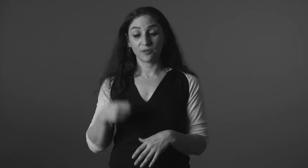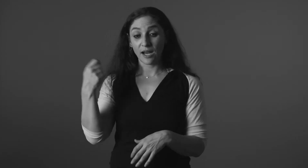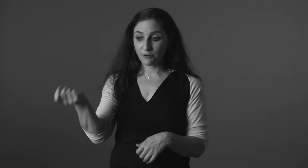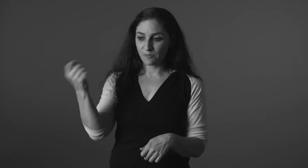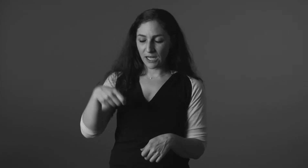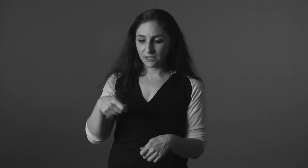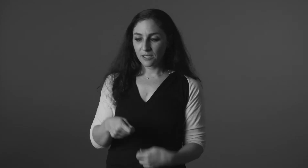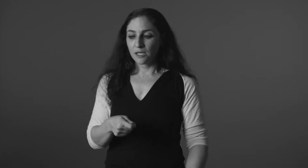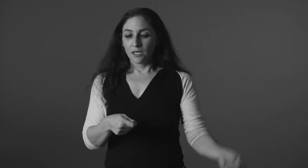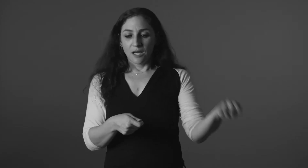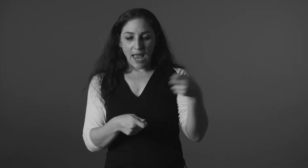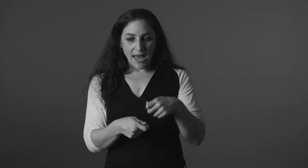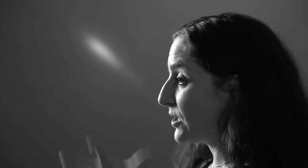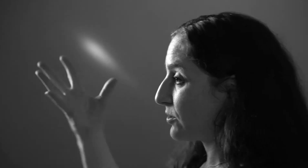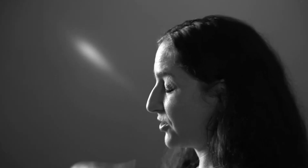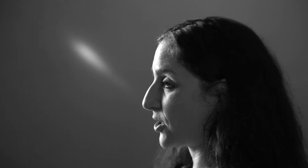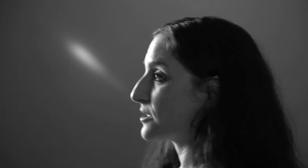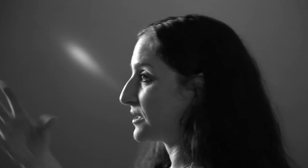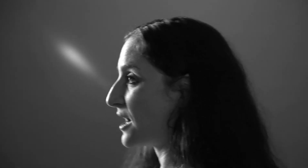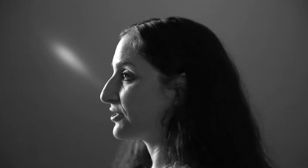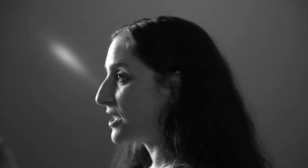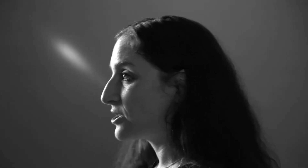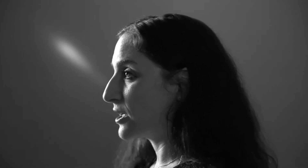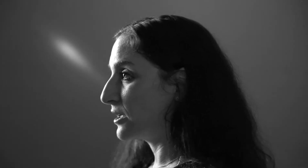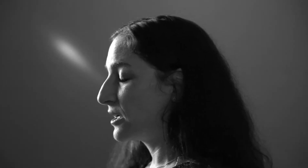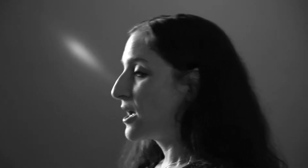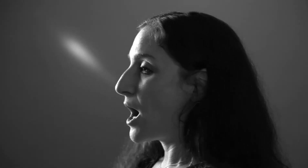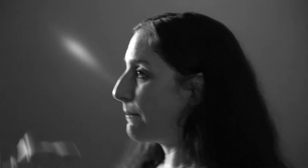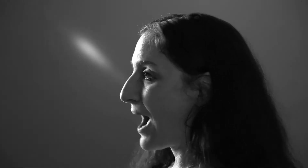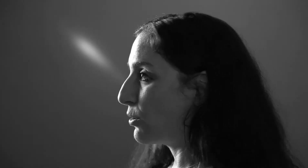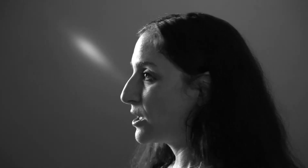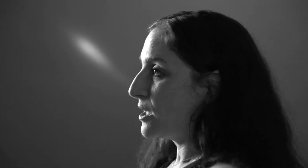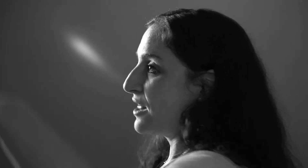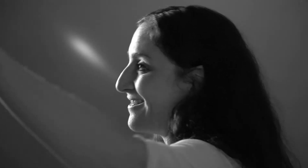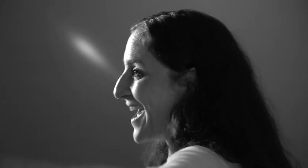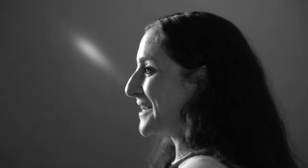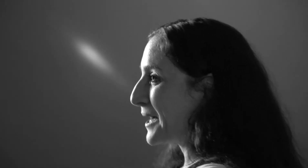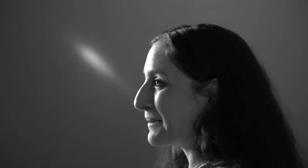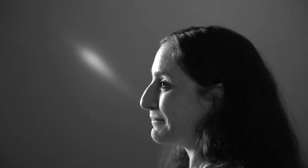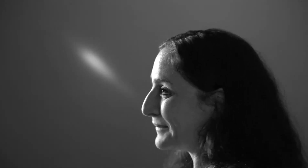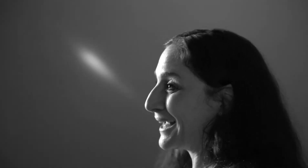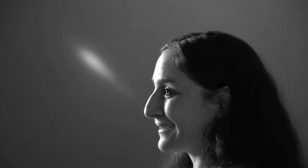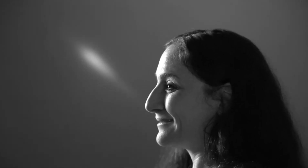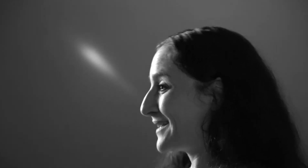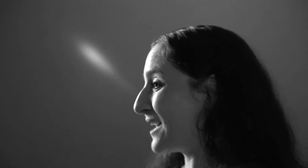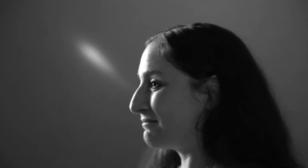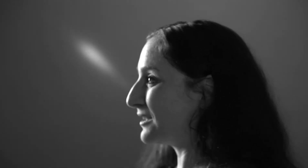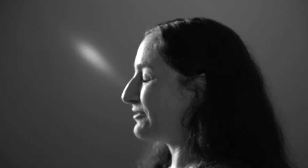So then I respond and we sort of start this conversation about that time, like 10, 11